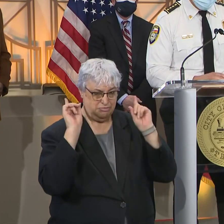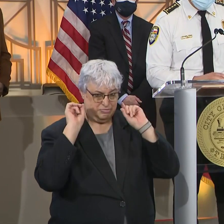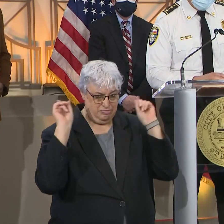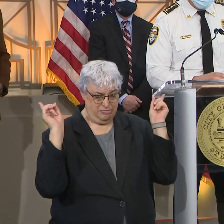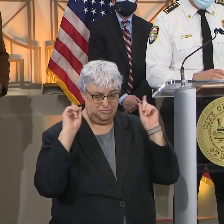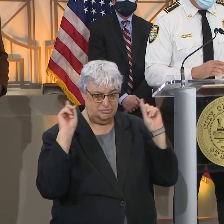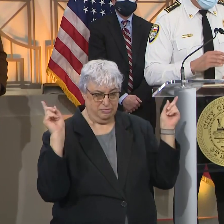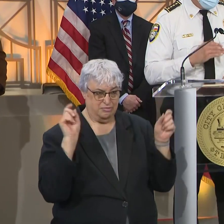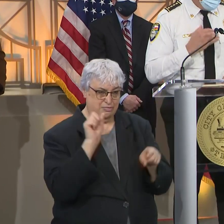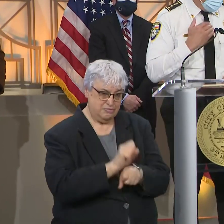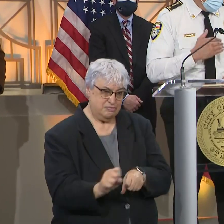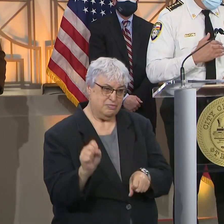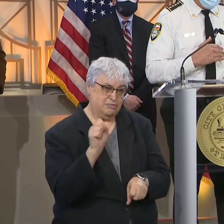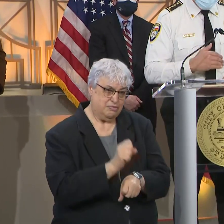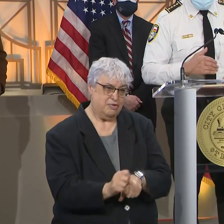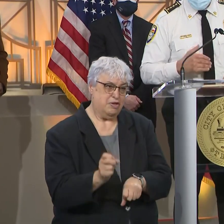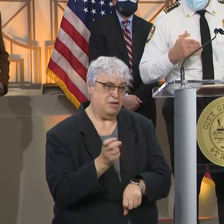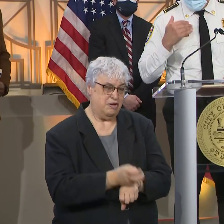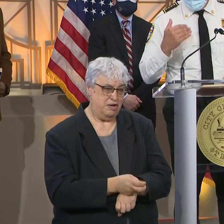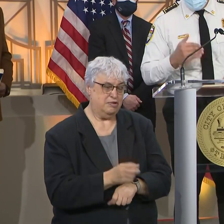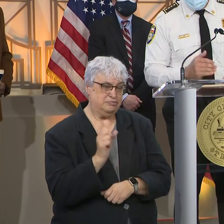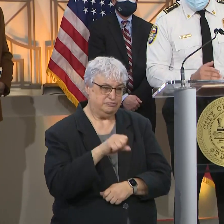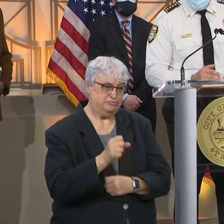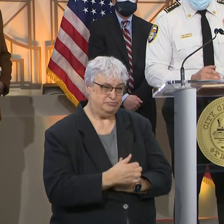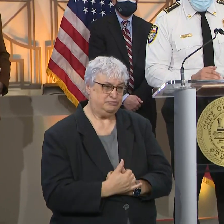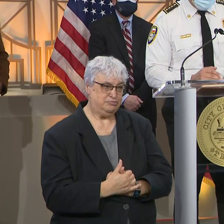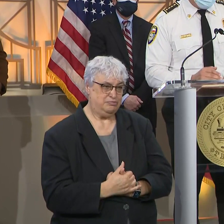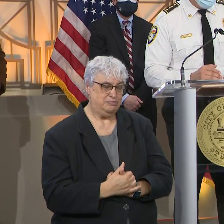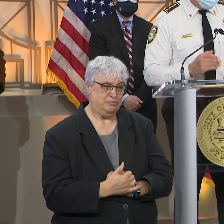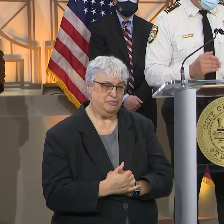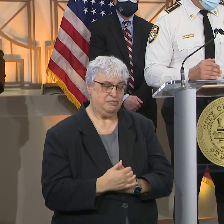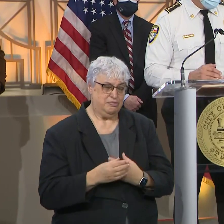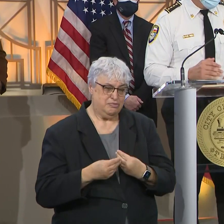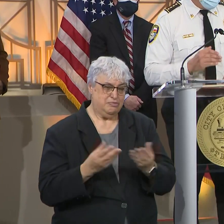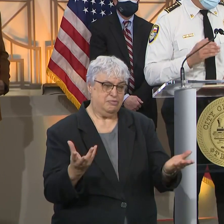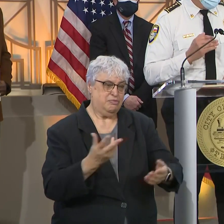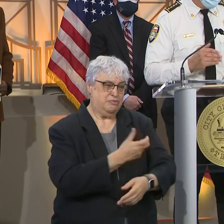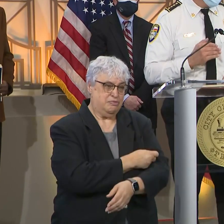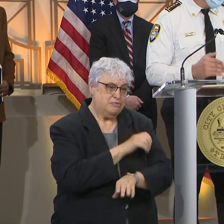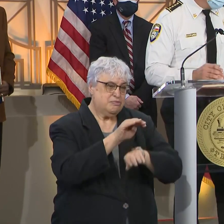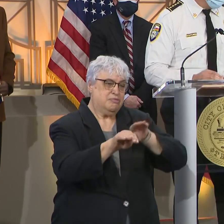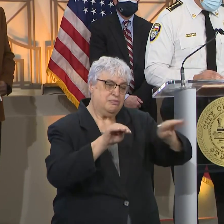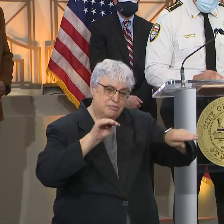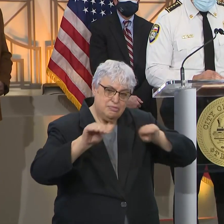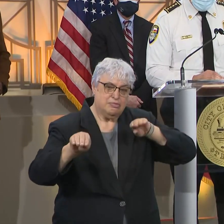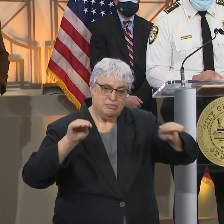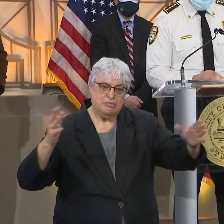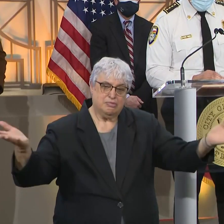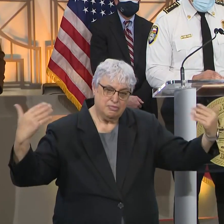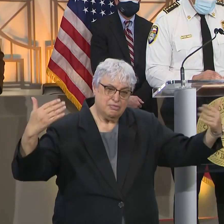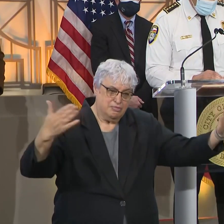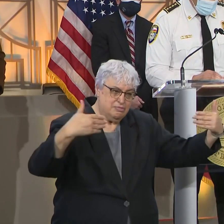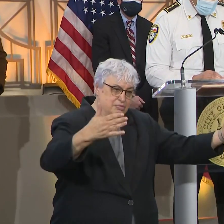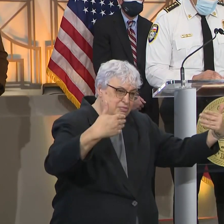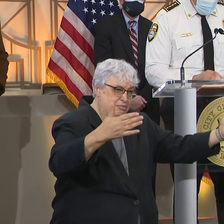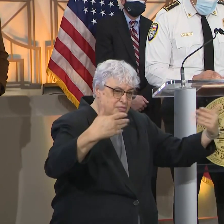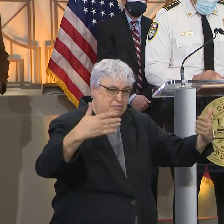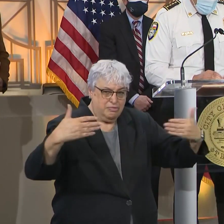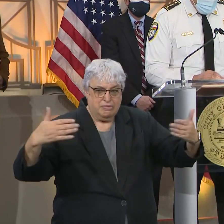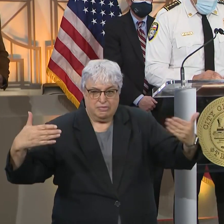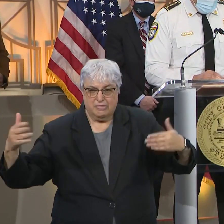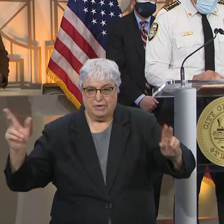work that we've been doing, and they've been doing in getting these vaccines and getting the word out and doing our part to ensure that our community is vaccinated.